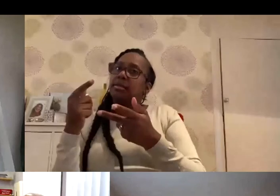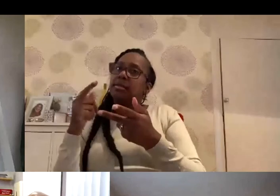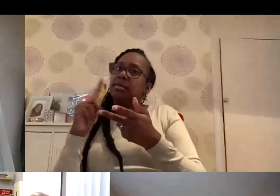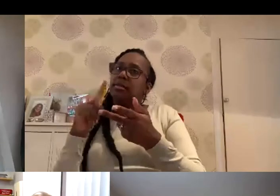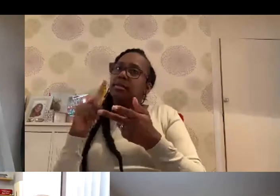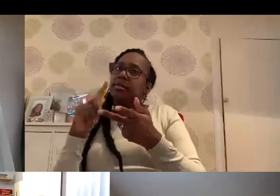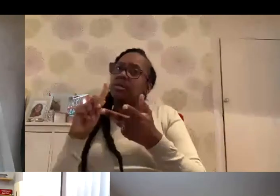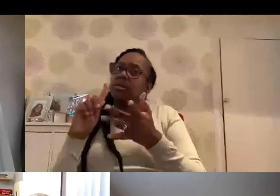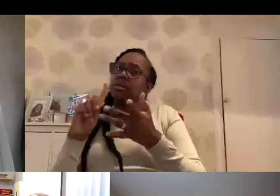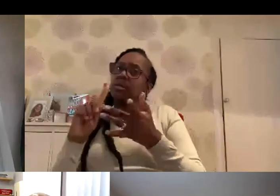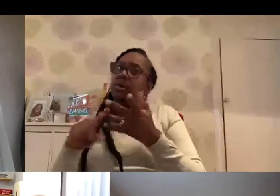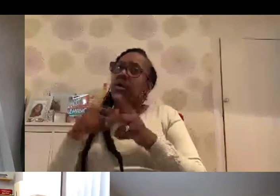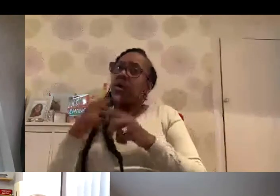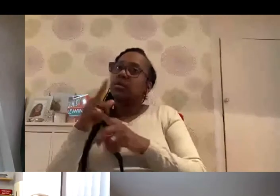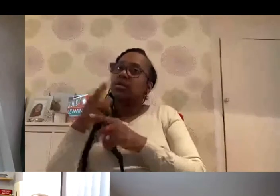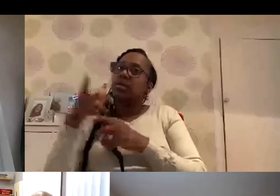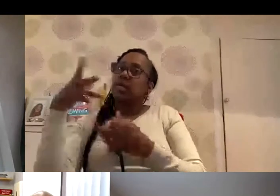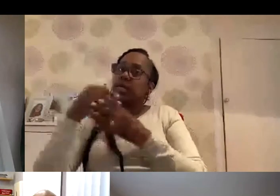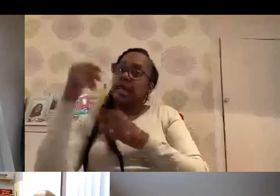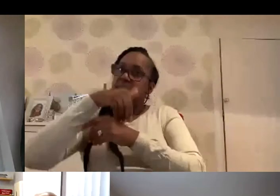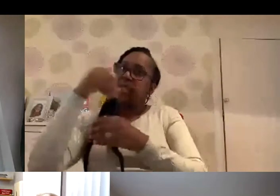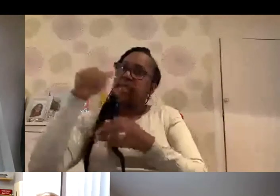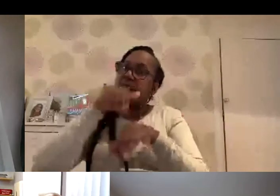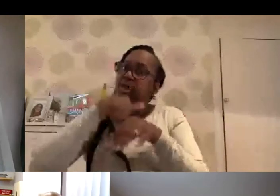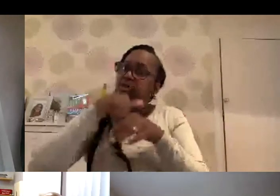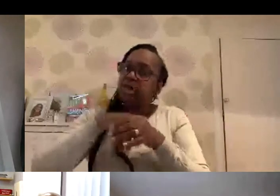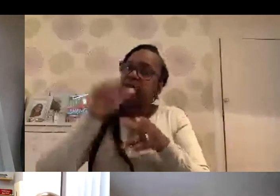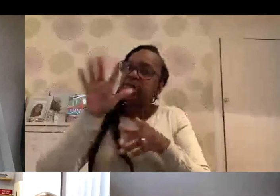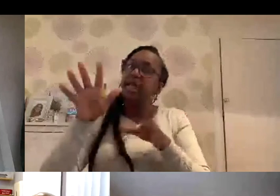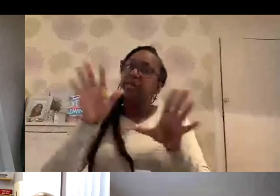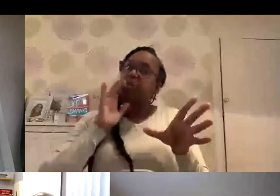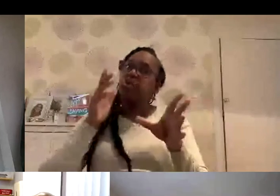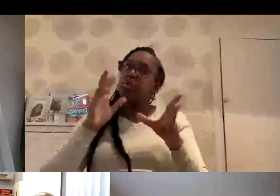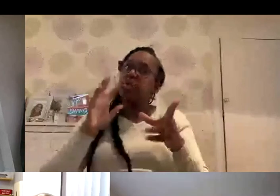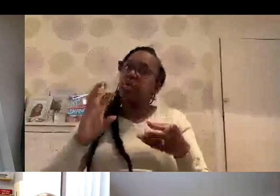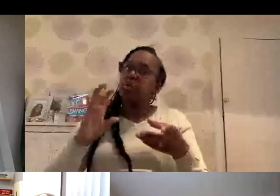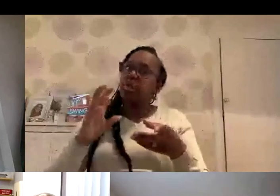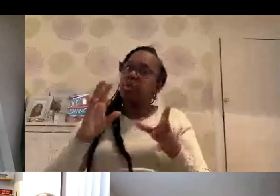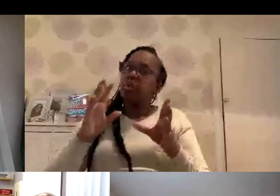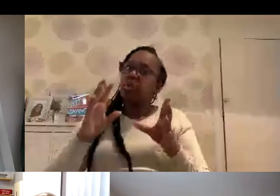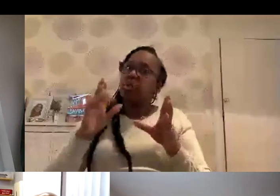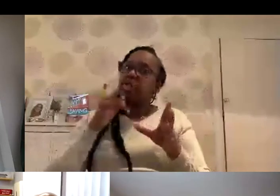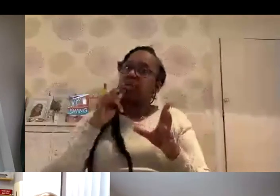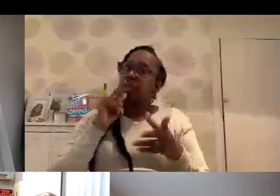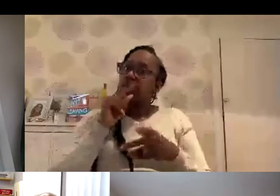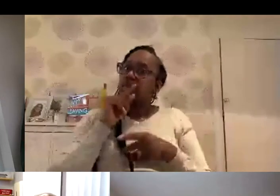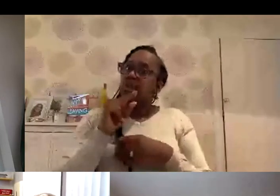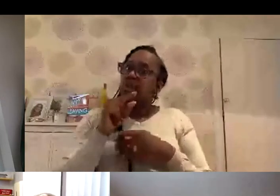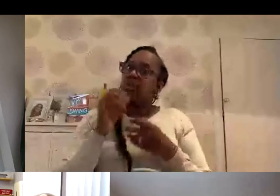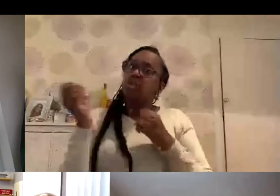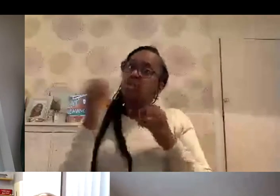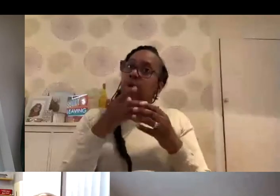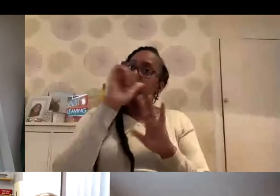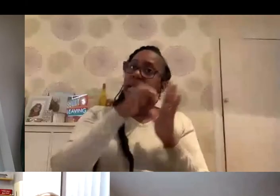had an anaphylactic reaction to the ingredients, then you've got to avoid that cake. Now, if you want us to share you that ingredient list so